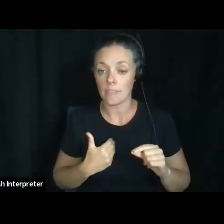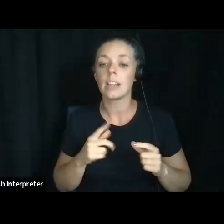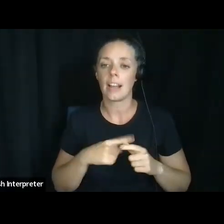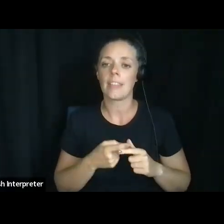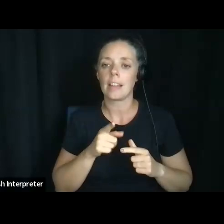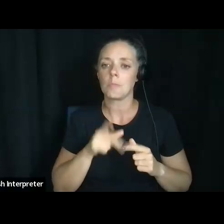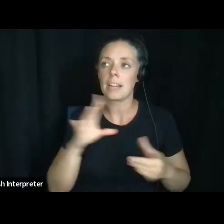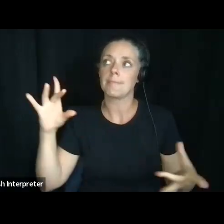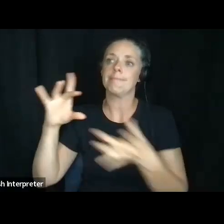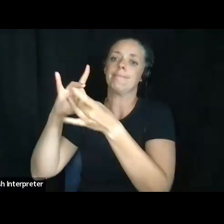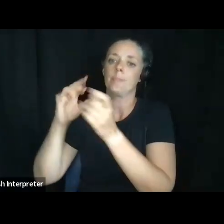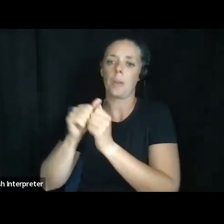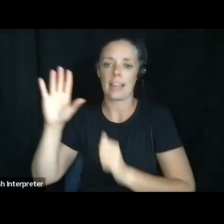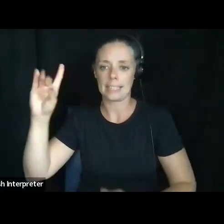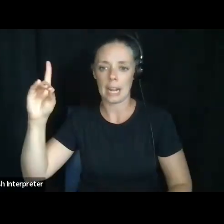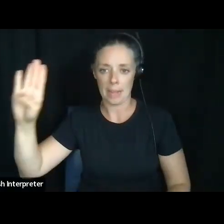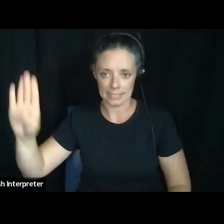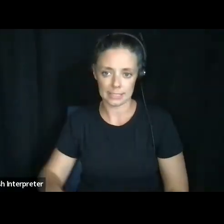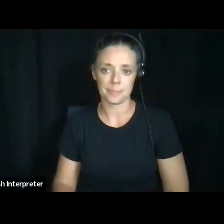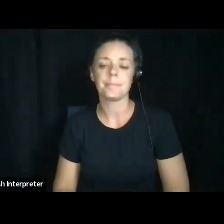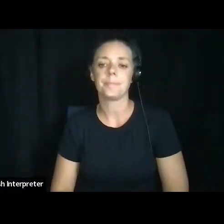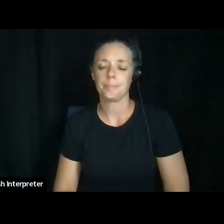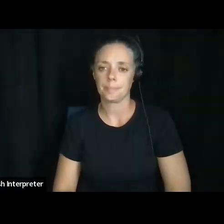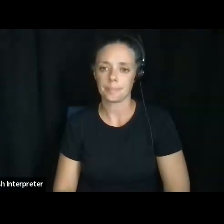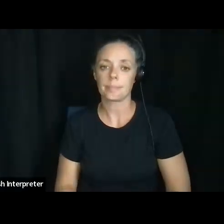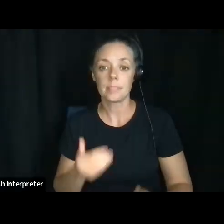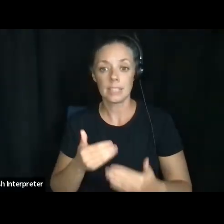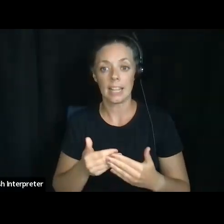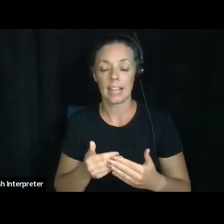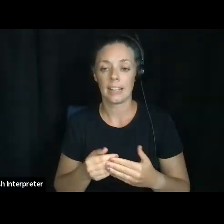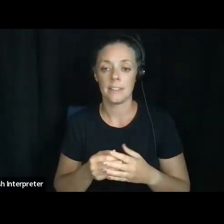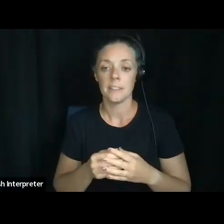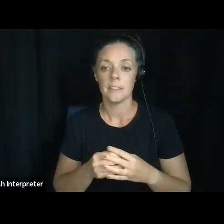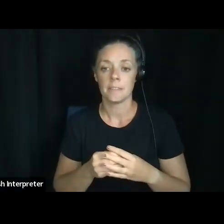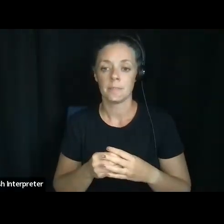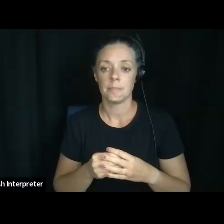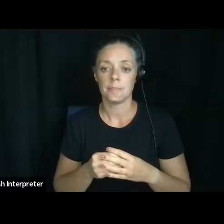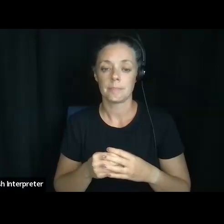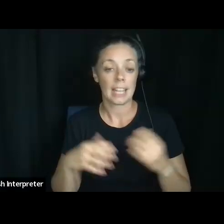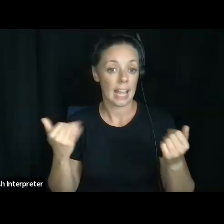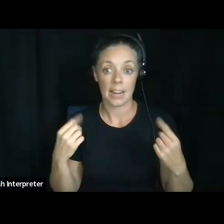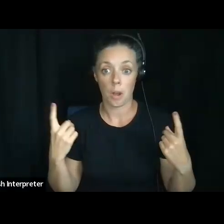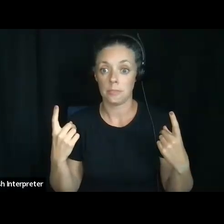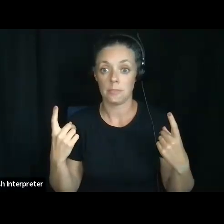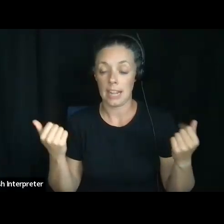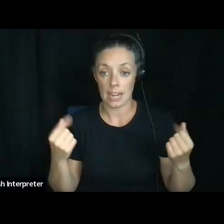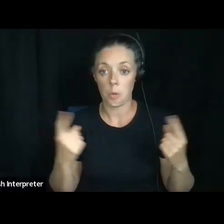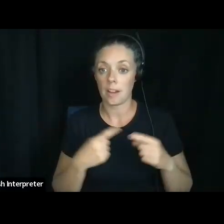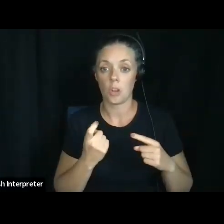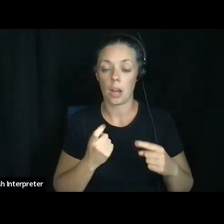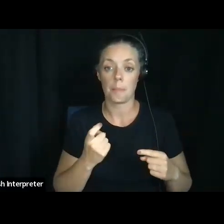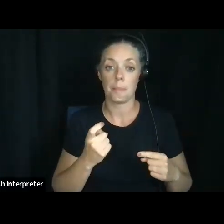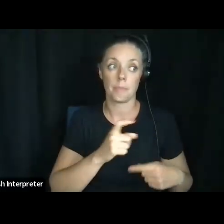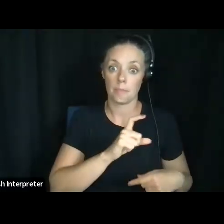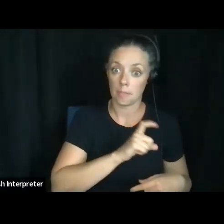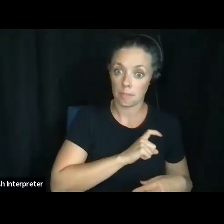database for that. Um, the advanced directive registry and, and anybody, I mean, anybody from the rescue squad all